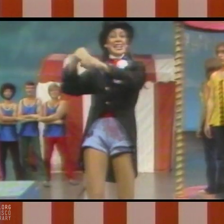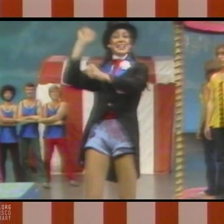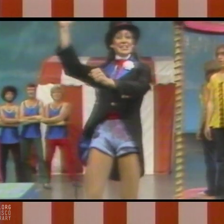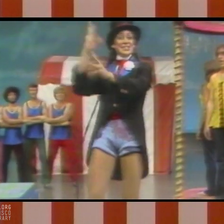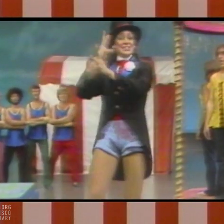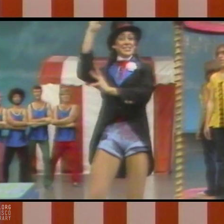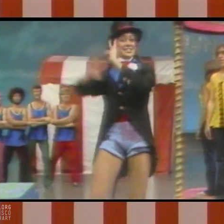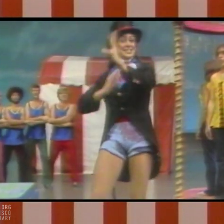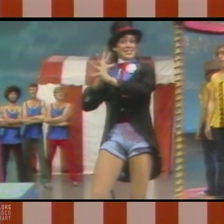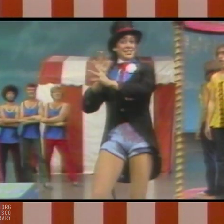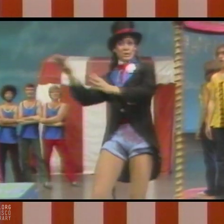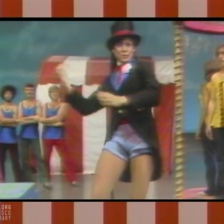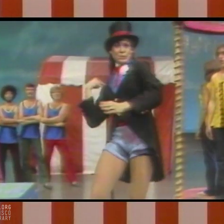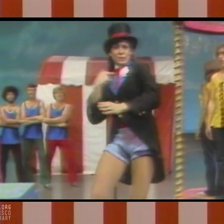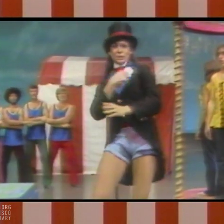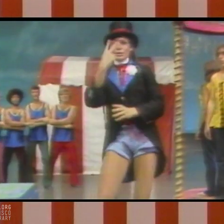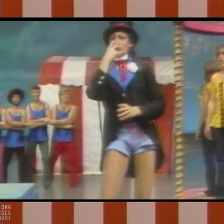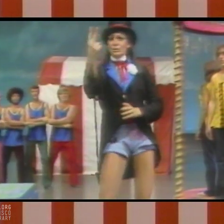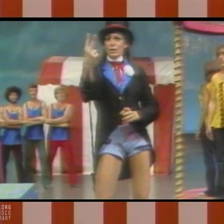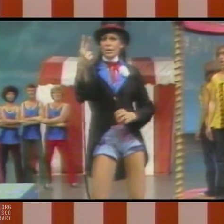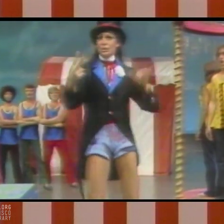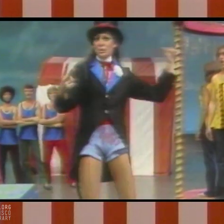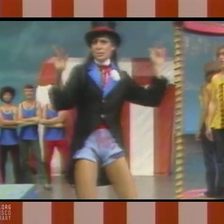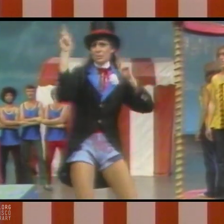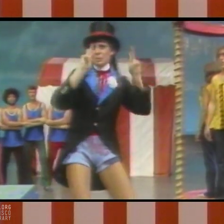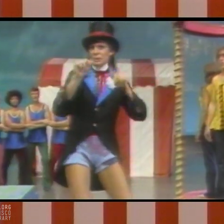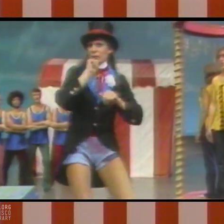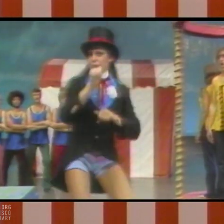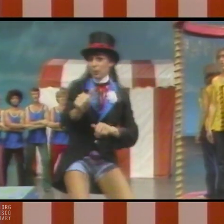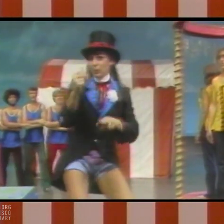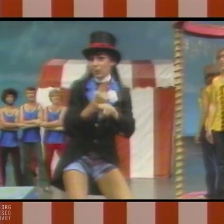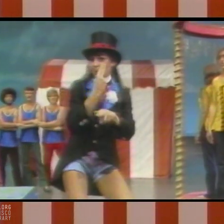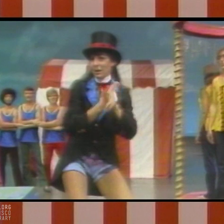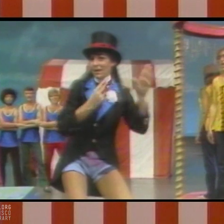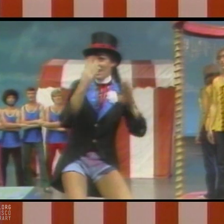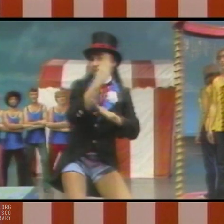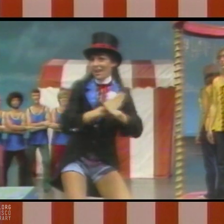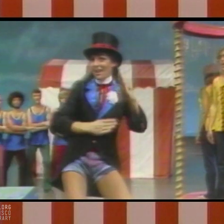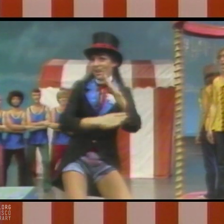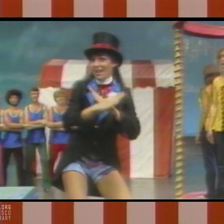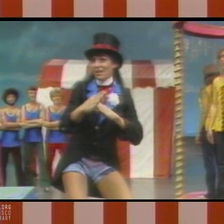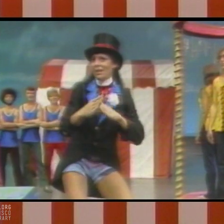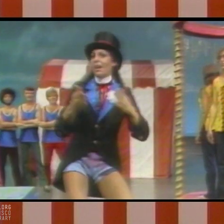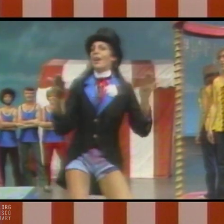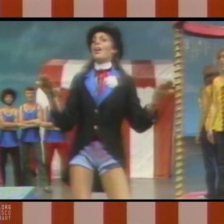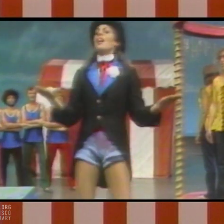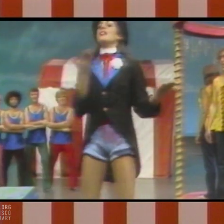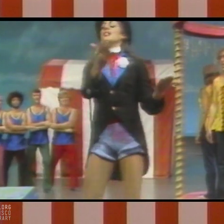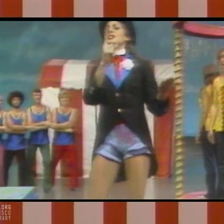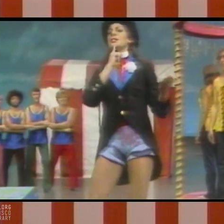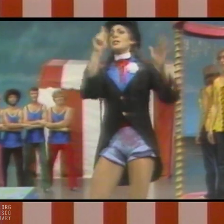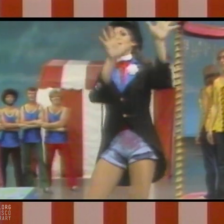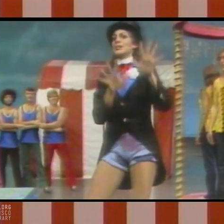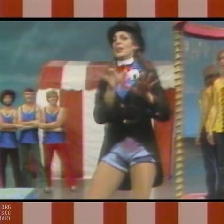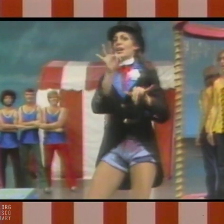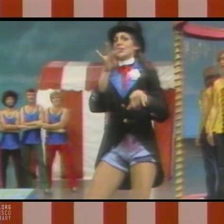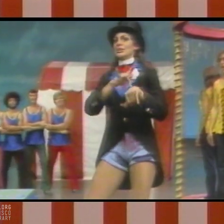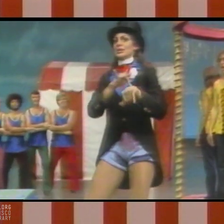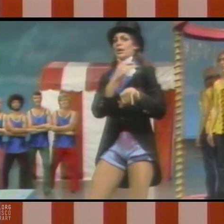In that world, we saw that because they do not use their hands, they have a fear of